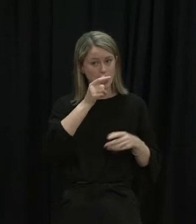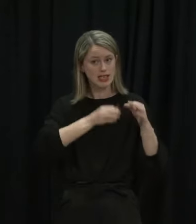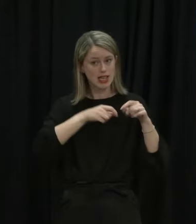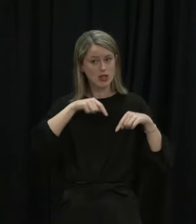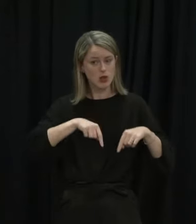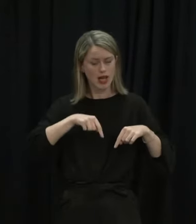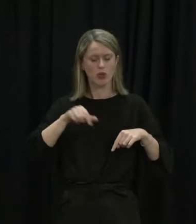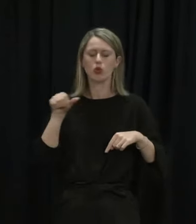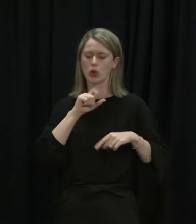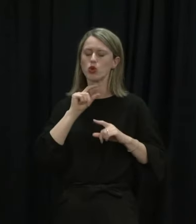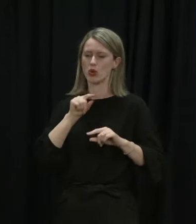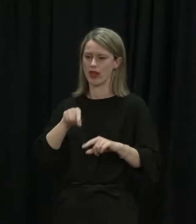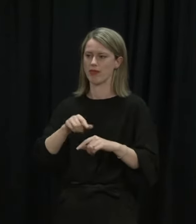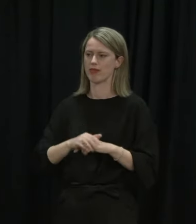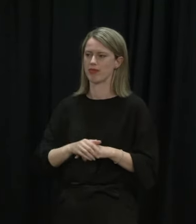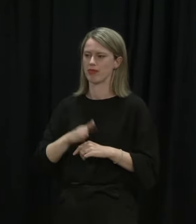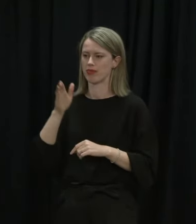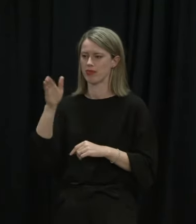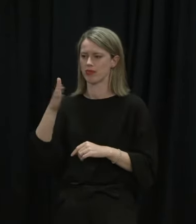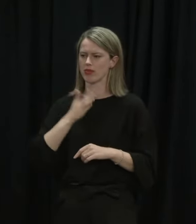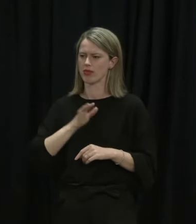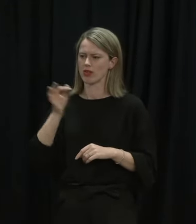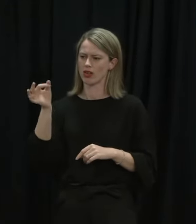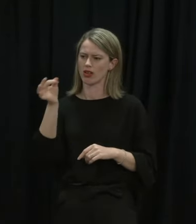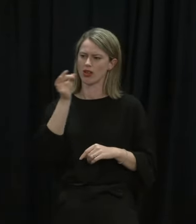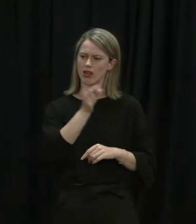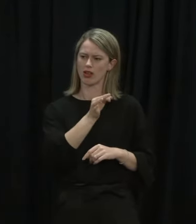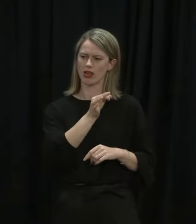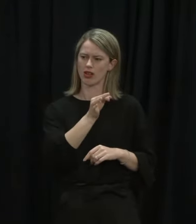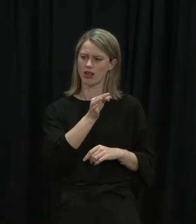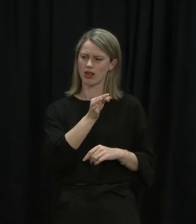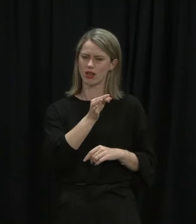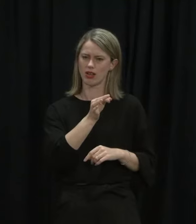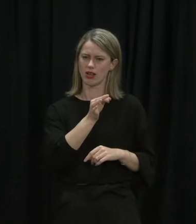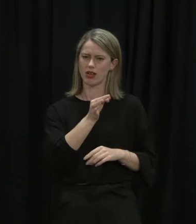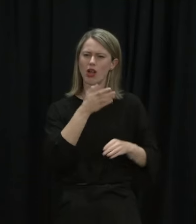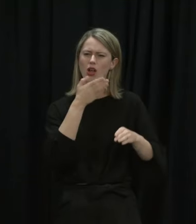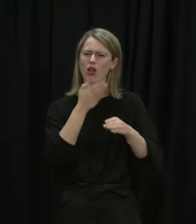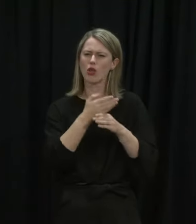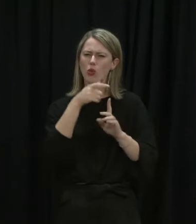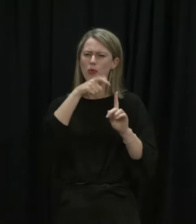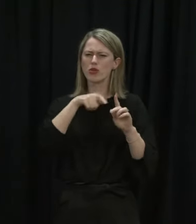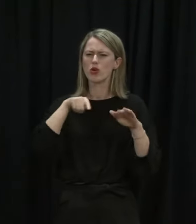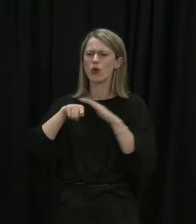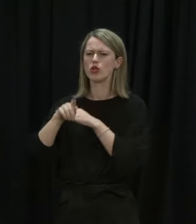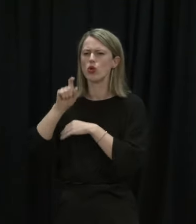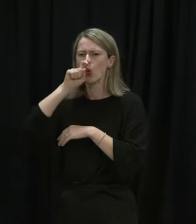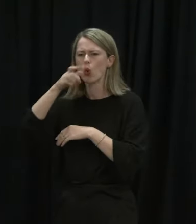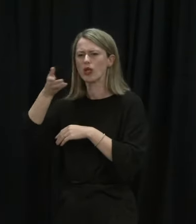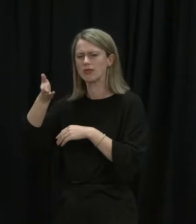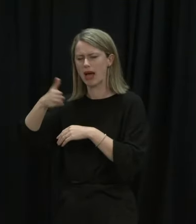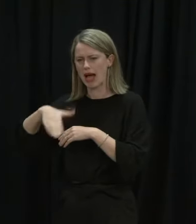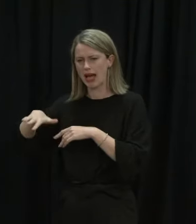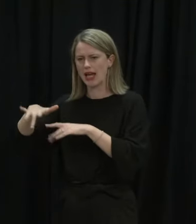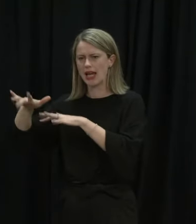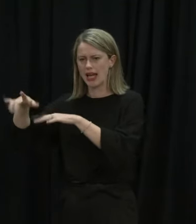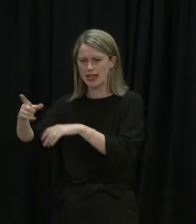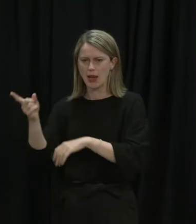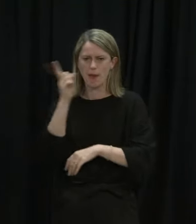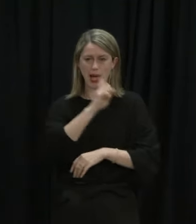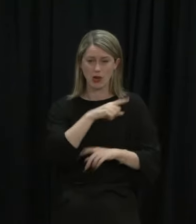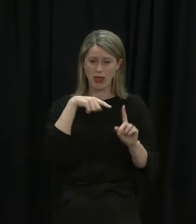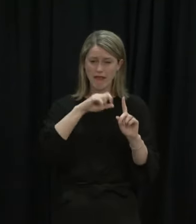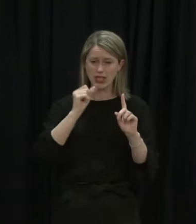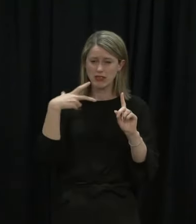today then we should do that. I'd like to ask the worker who went to the Hawke's Bay who later tested positive. Do you know their